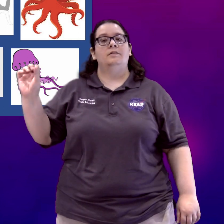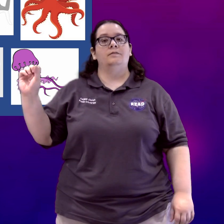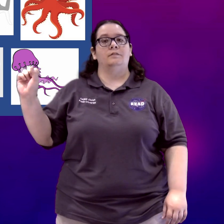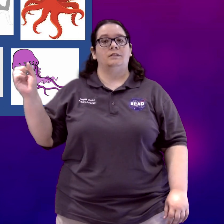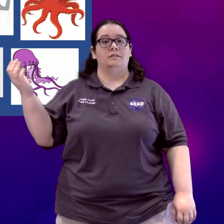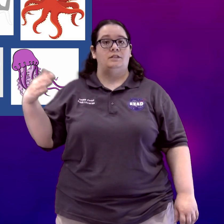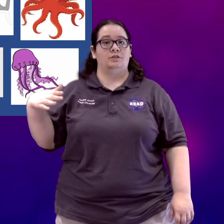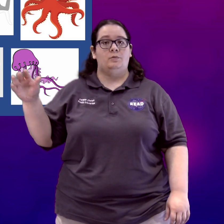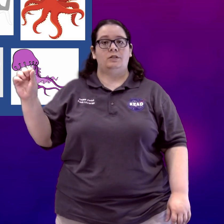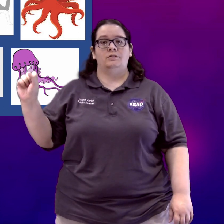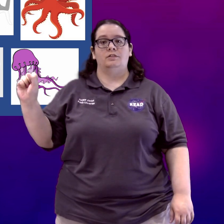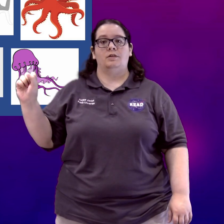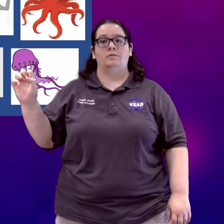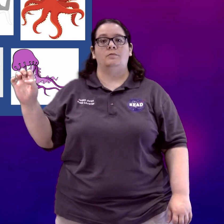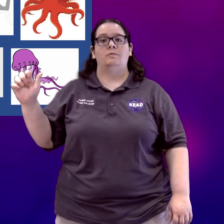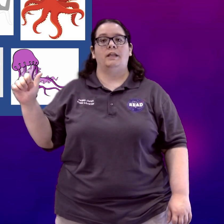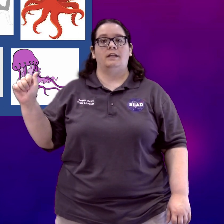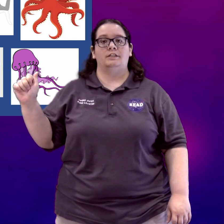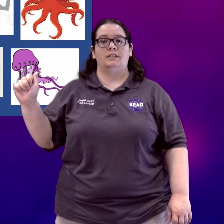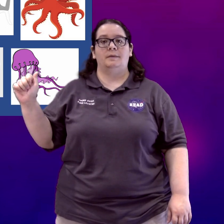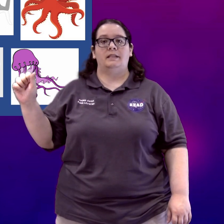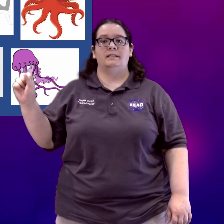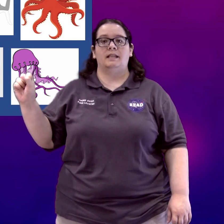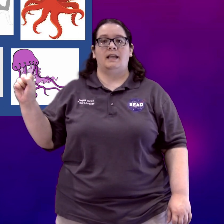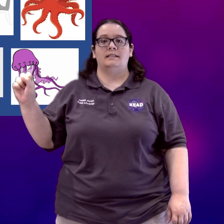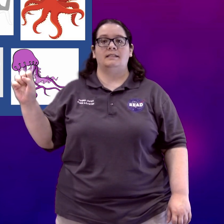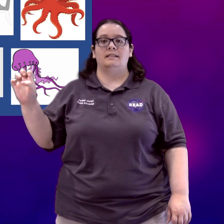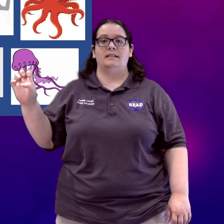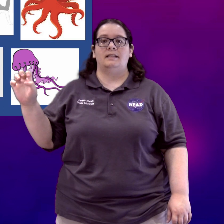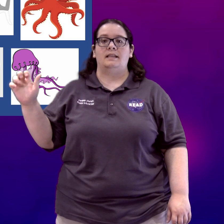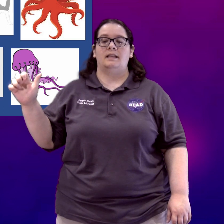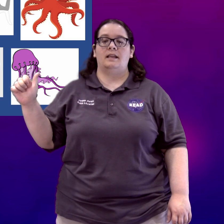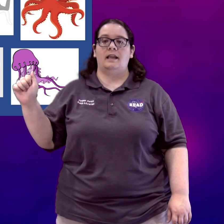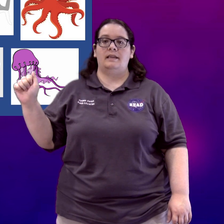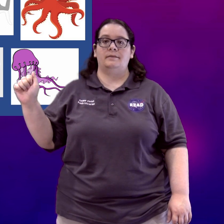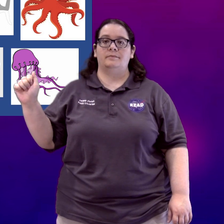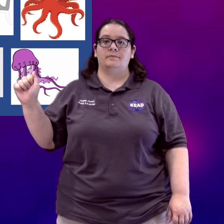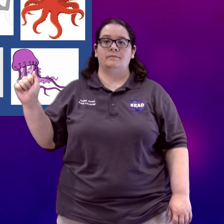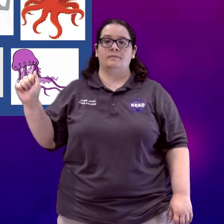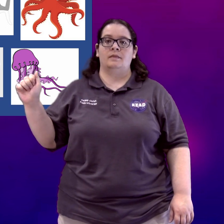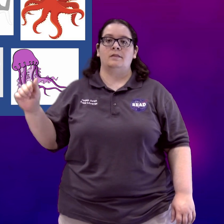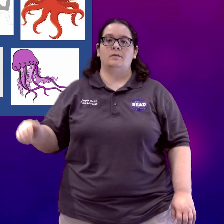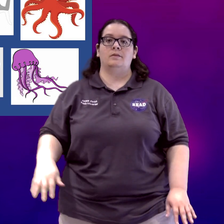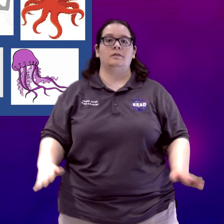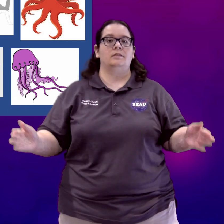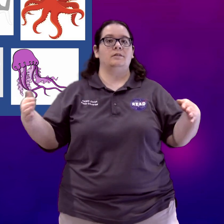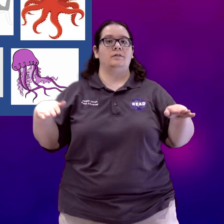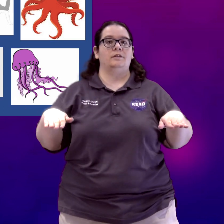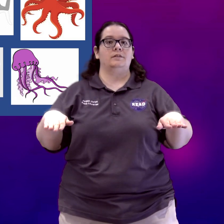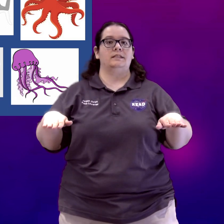First, it's a short word, so we can just spell it s-e-a. Or you can do the